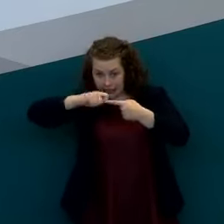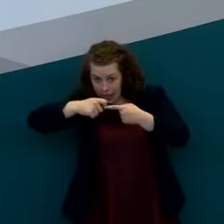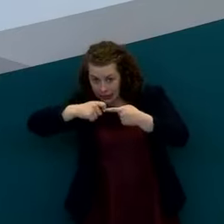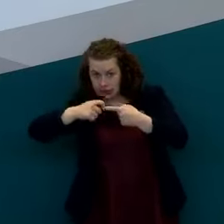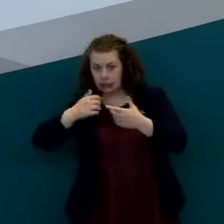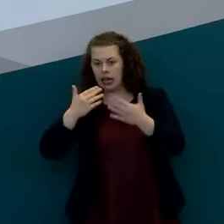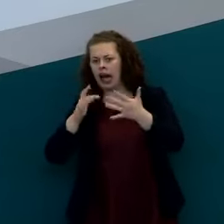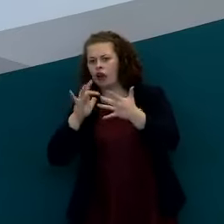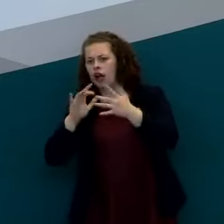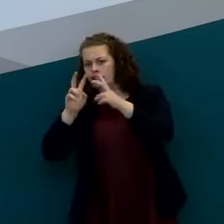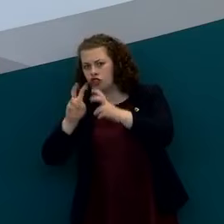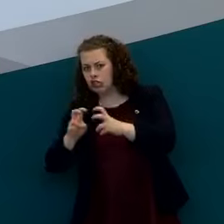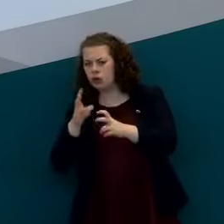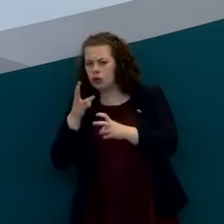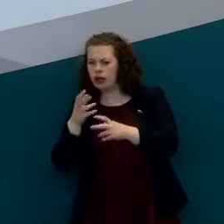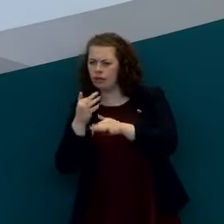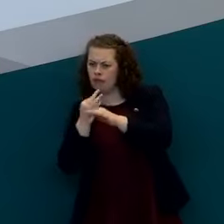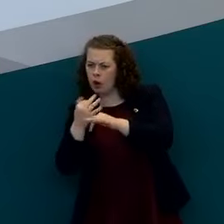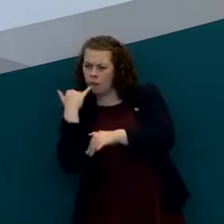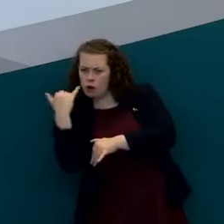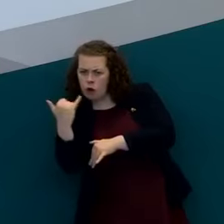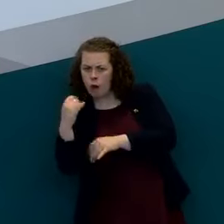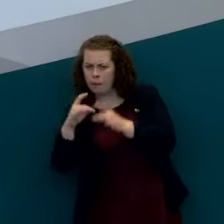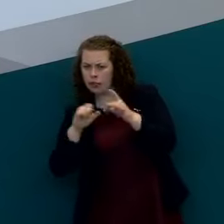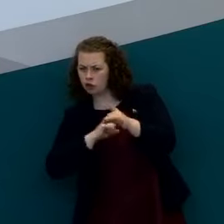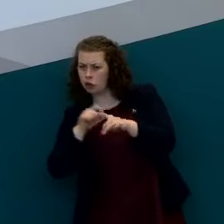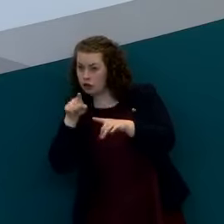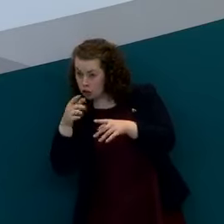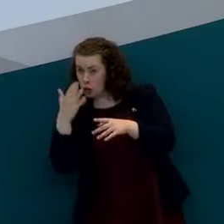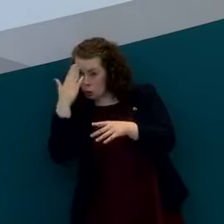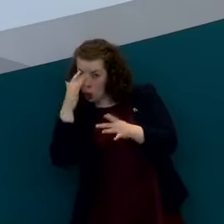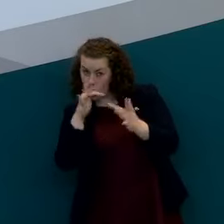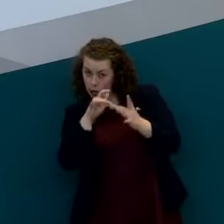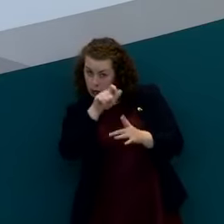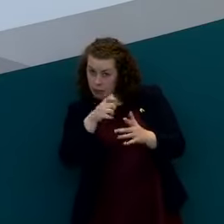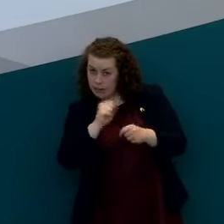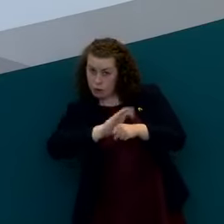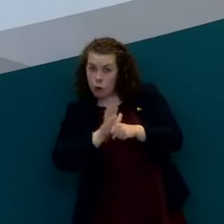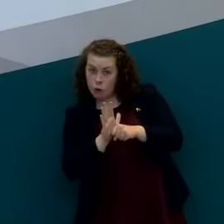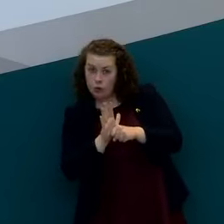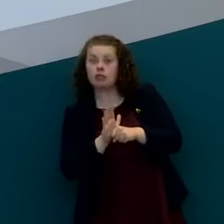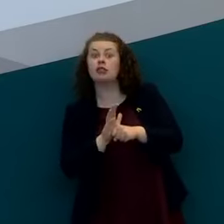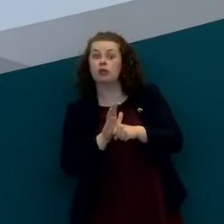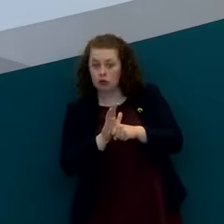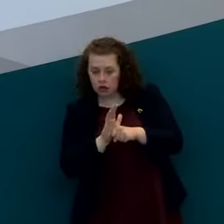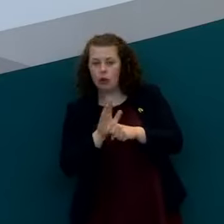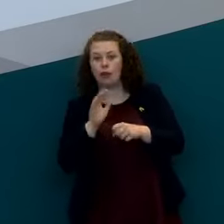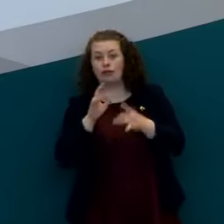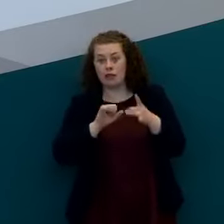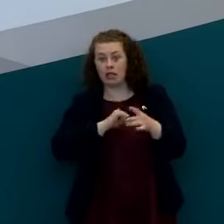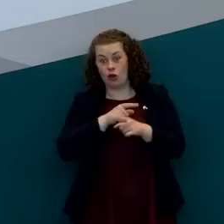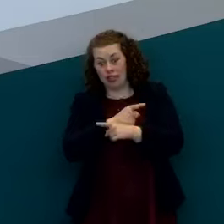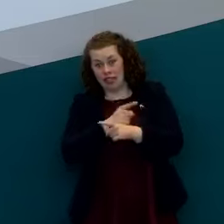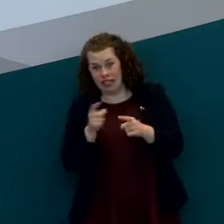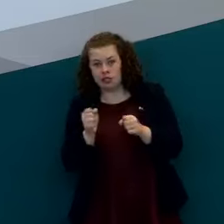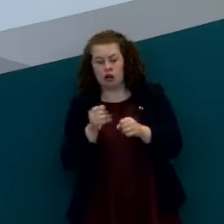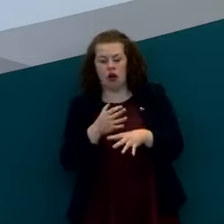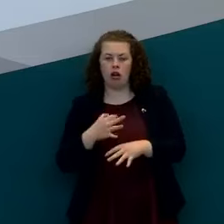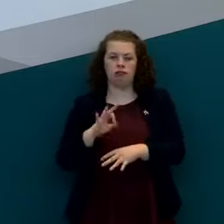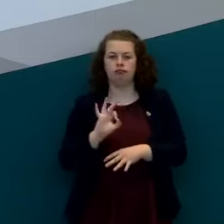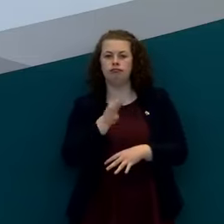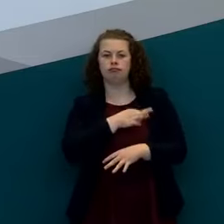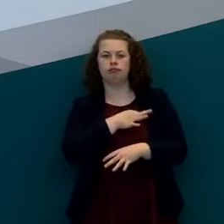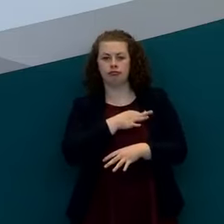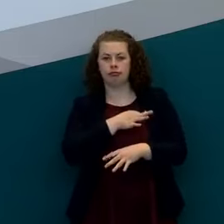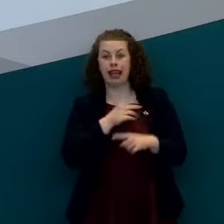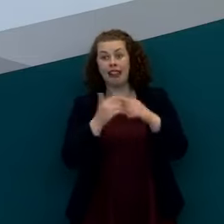the follow-up of those contacts and which may involve testing of those at a point in time and also the the the information systems